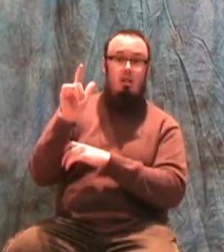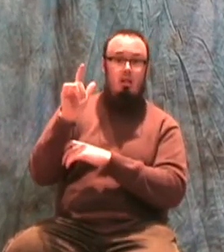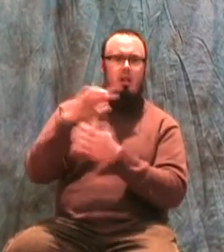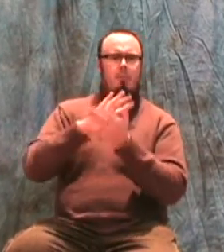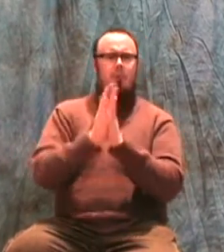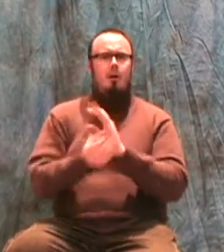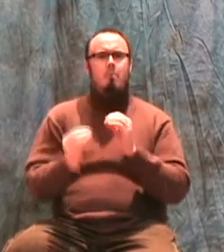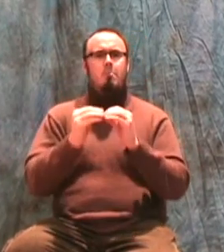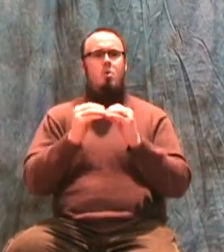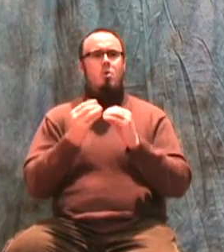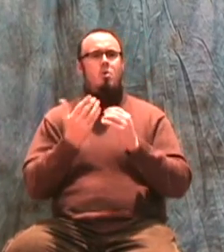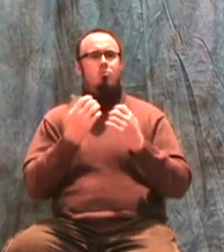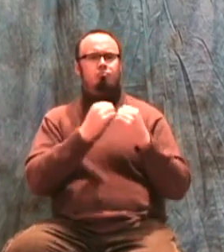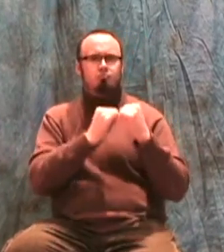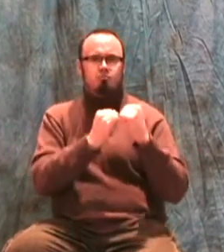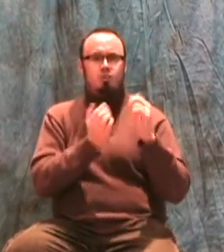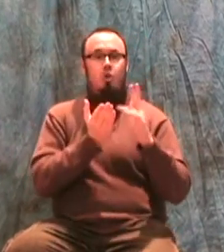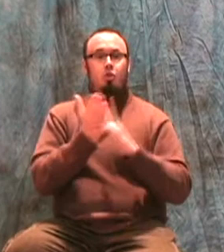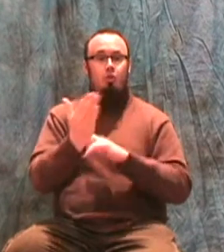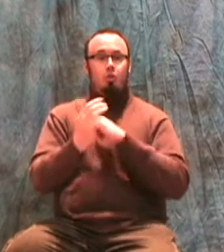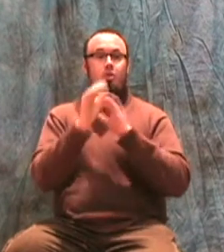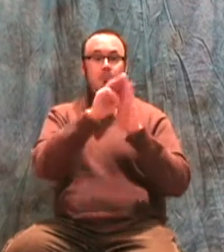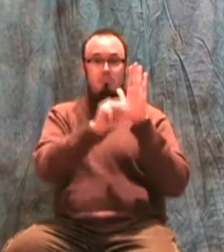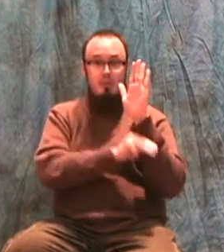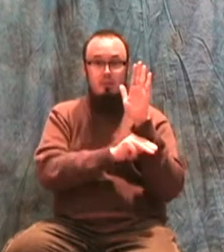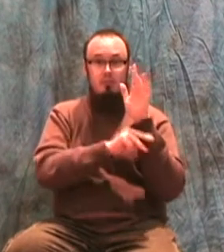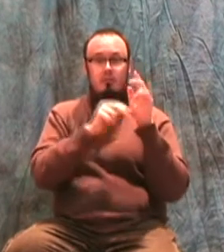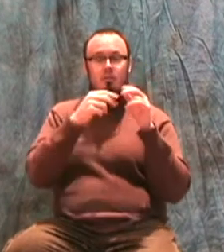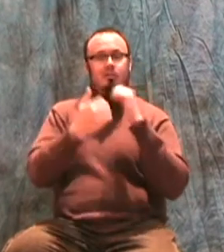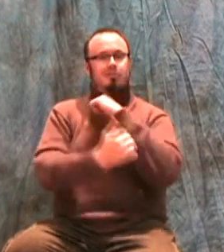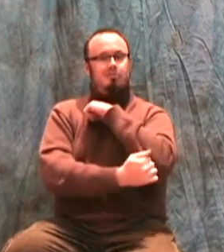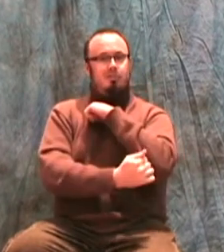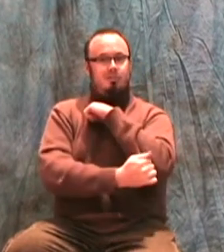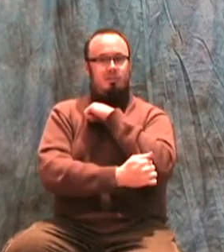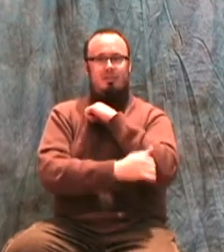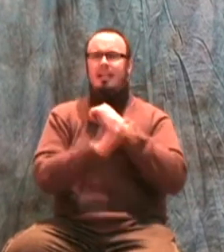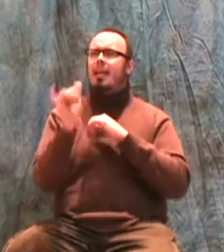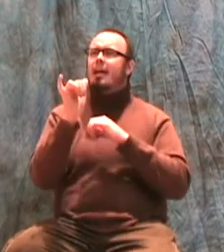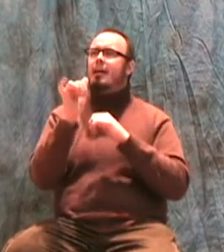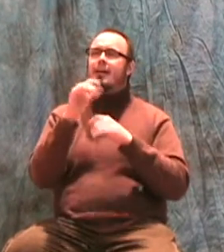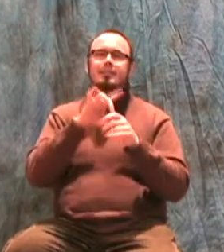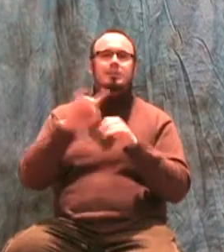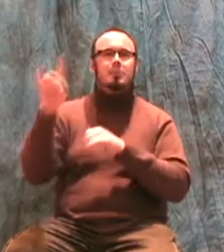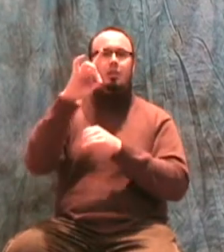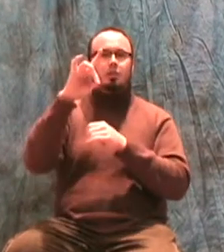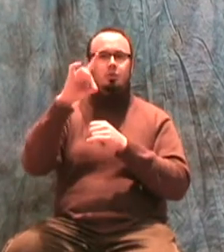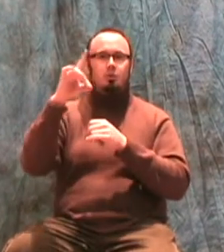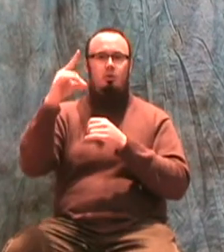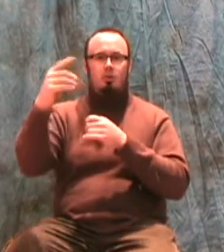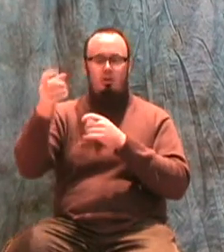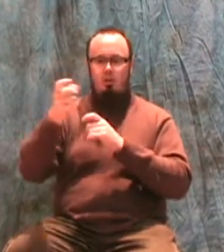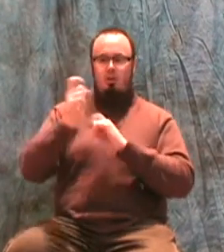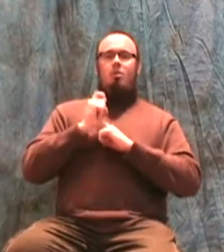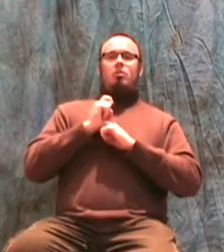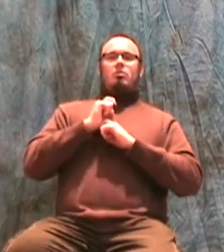through the mitzvah of the matzah which is like a spiritual injection meant to last until the next year